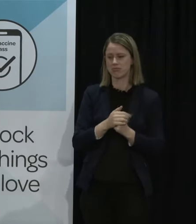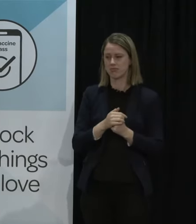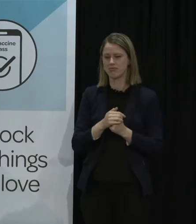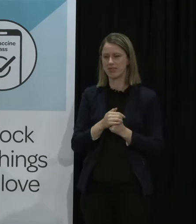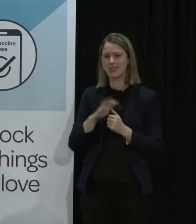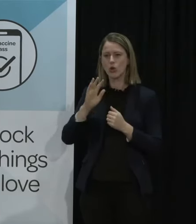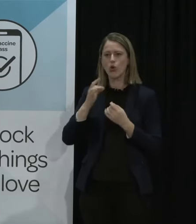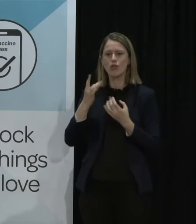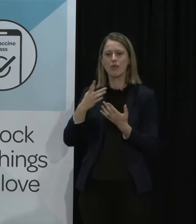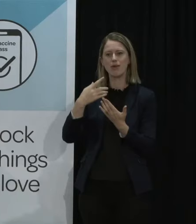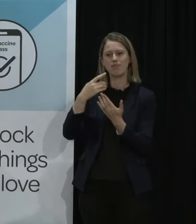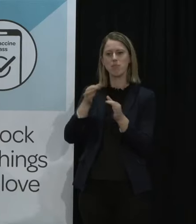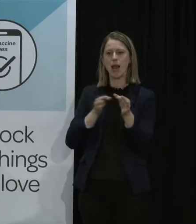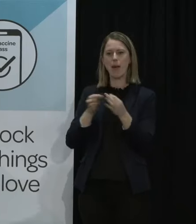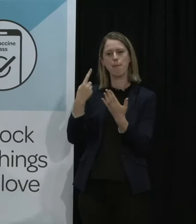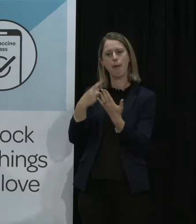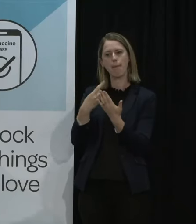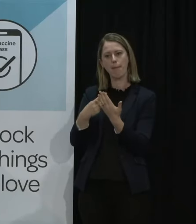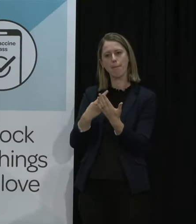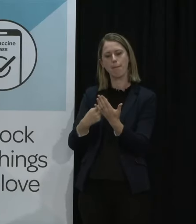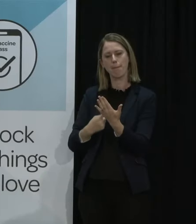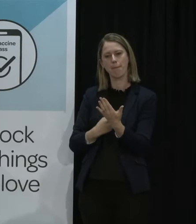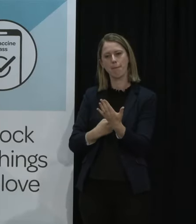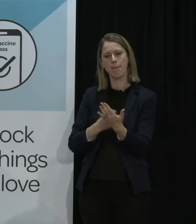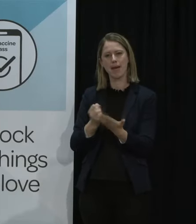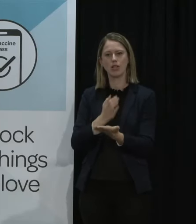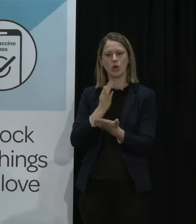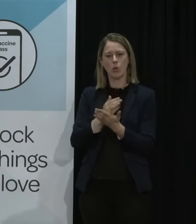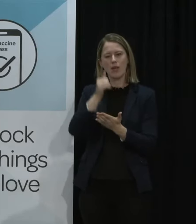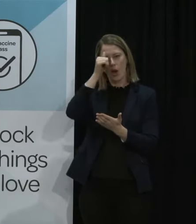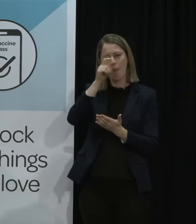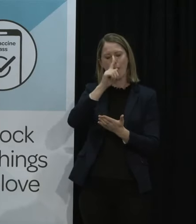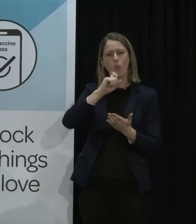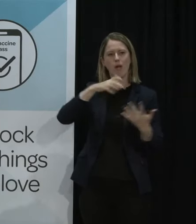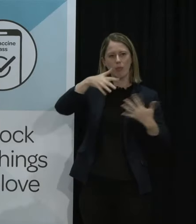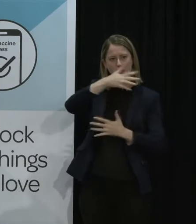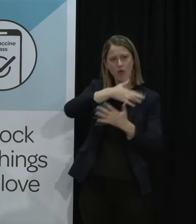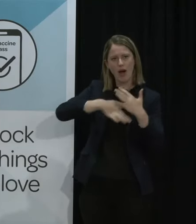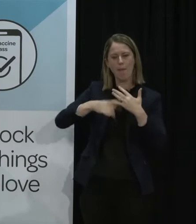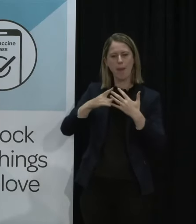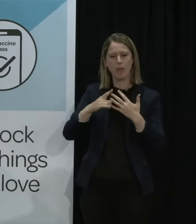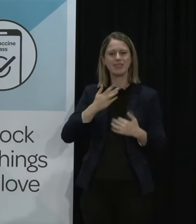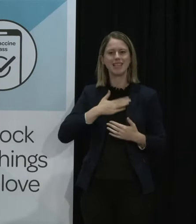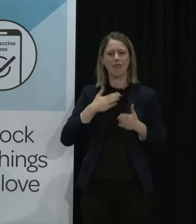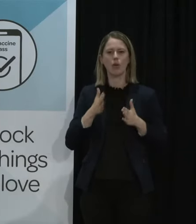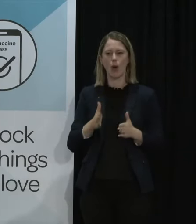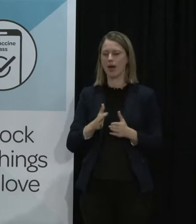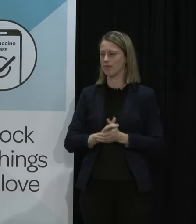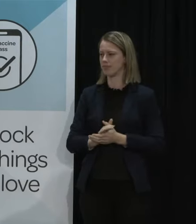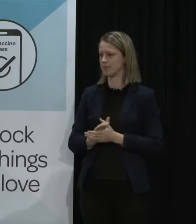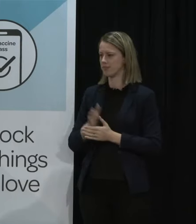they've all been set to ensure that despite there's movement around the country we're doing that as safely as we can